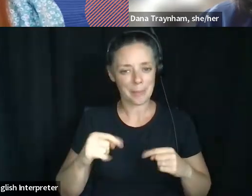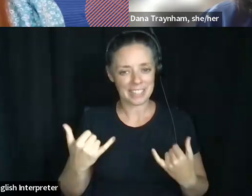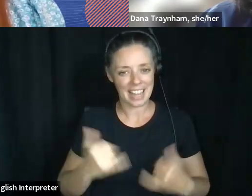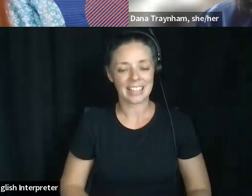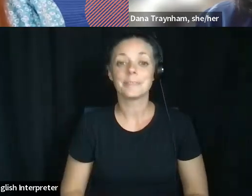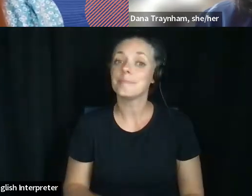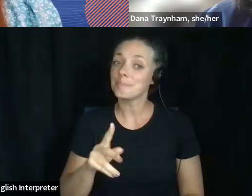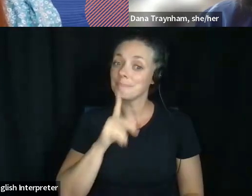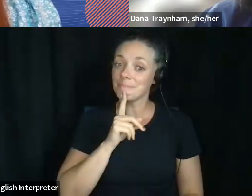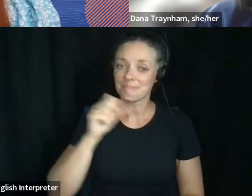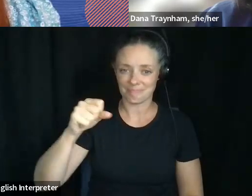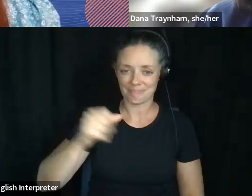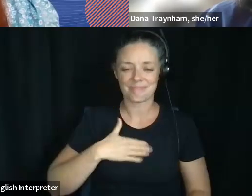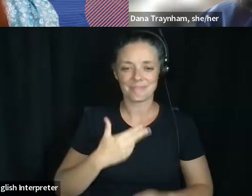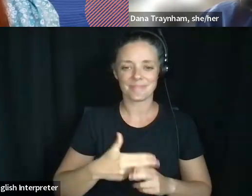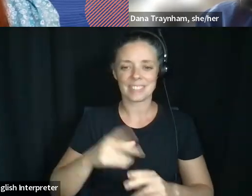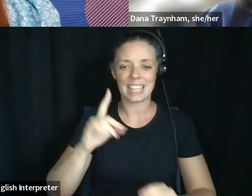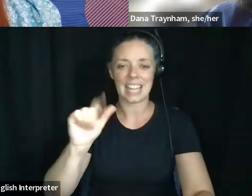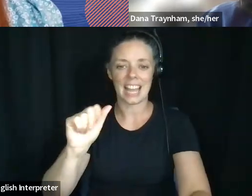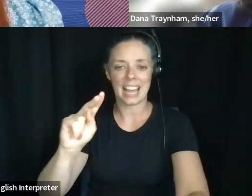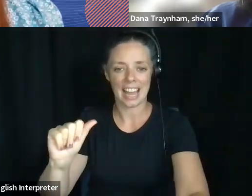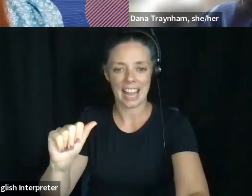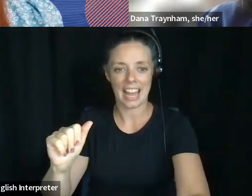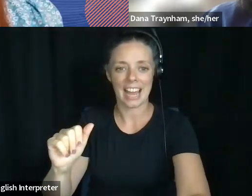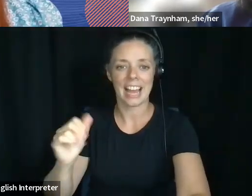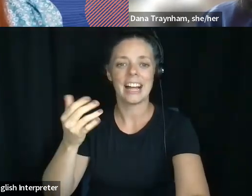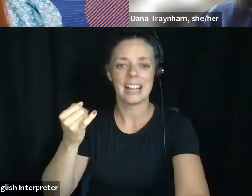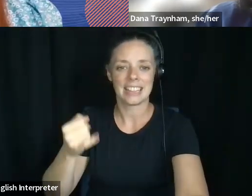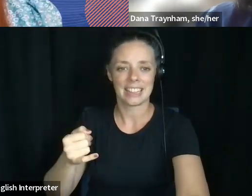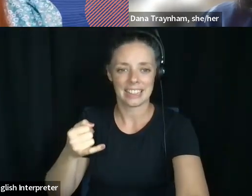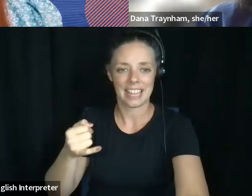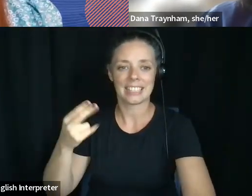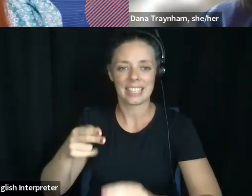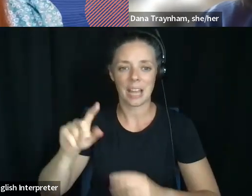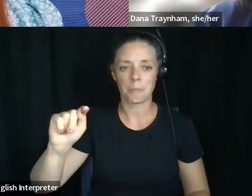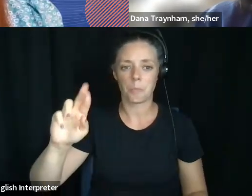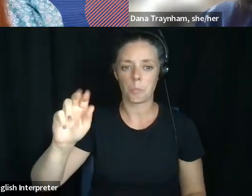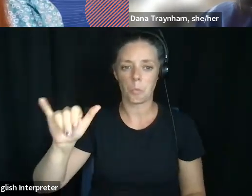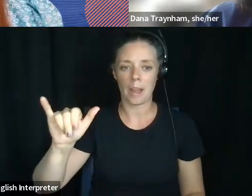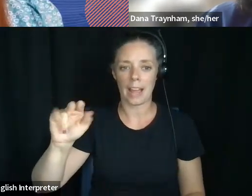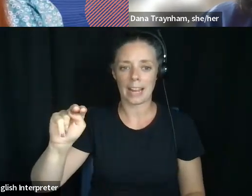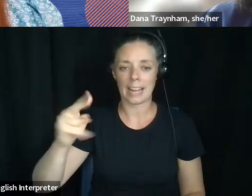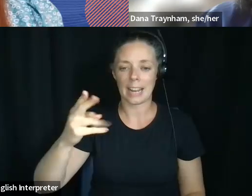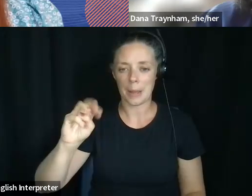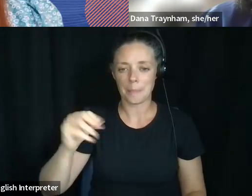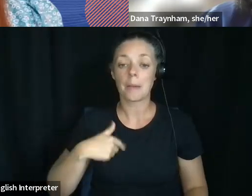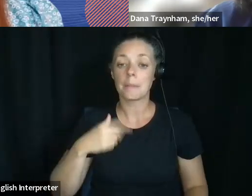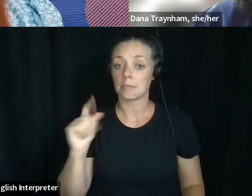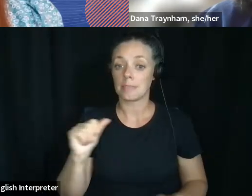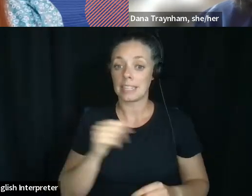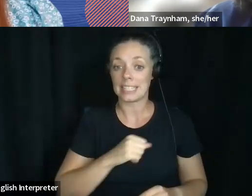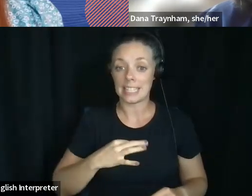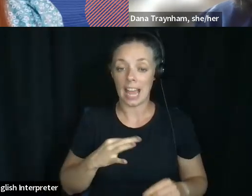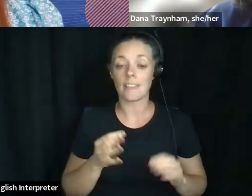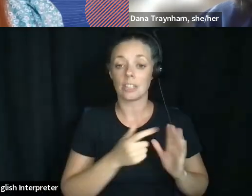Sure. So my name is Dana Trainum, and I am a senior staff attorney at the Disability Law Center of Virginia. I am